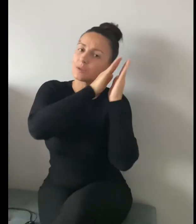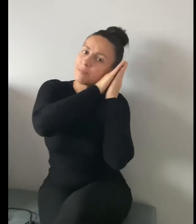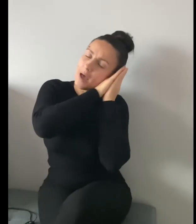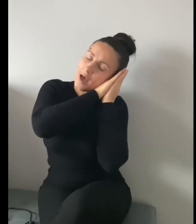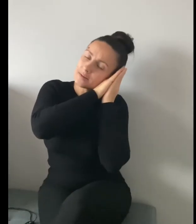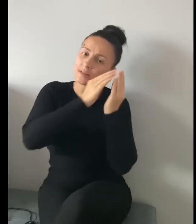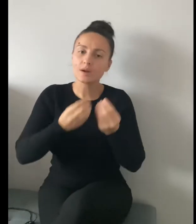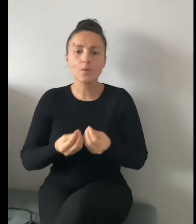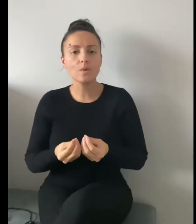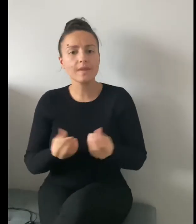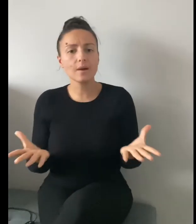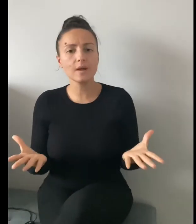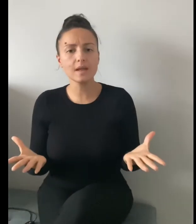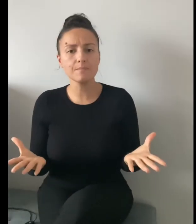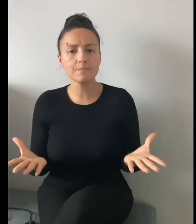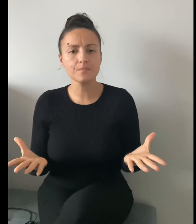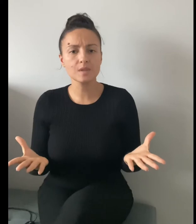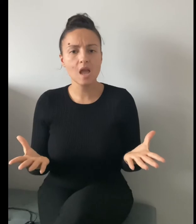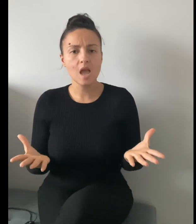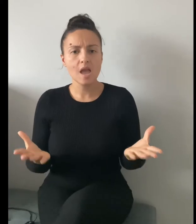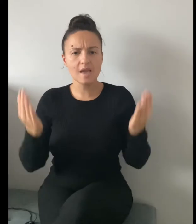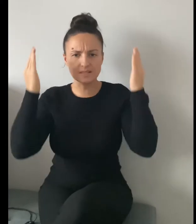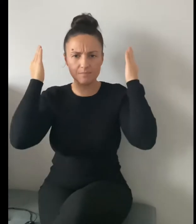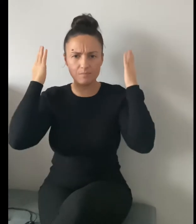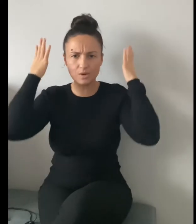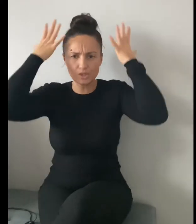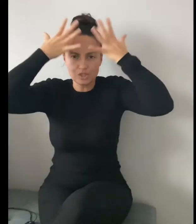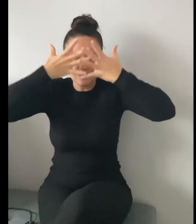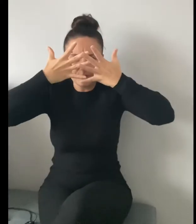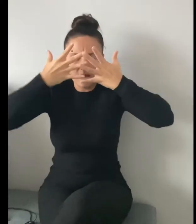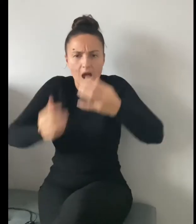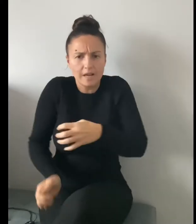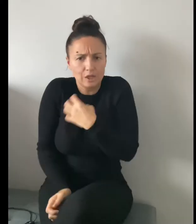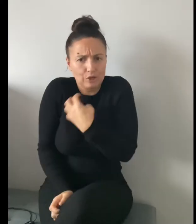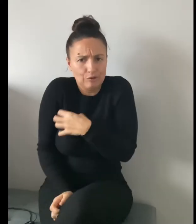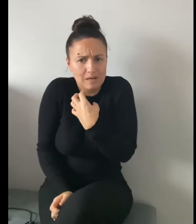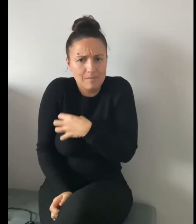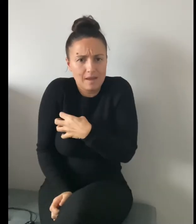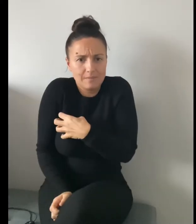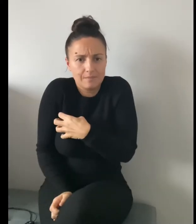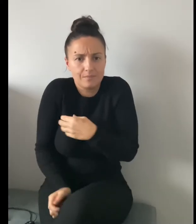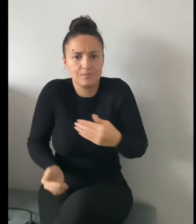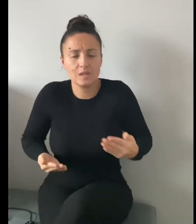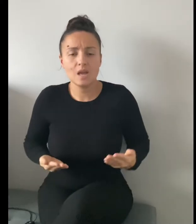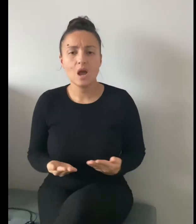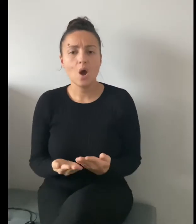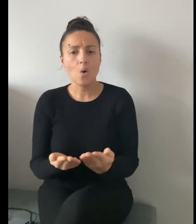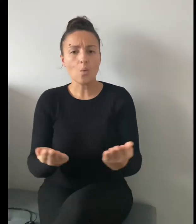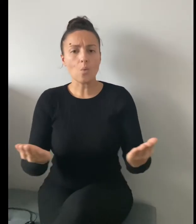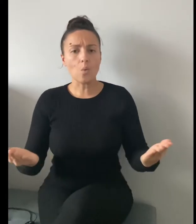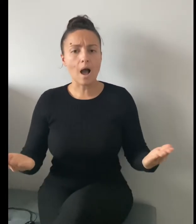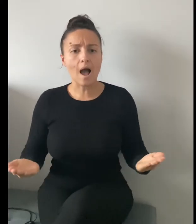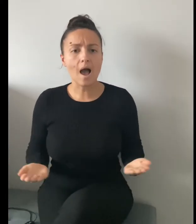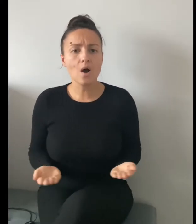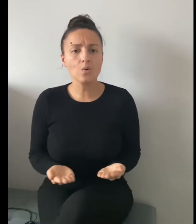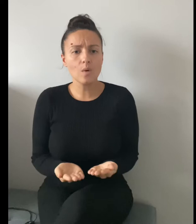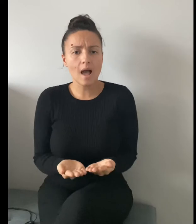bed without him. It's much too dark and creepy. Where oh where